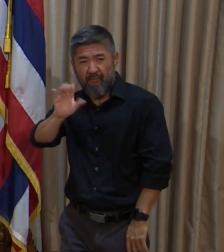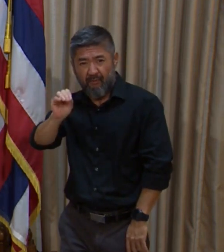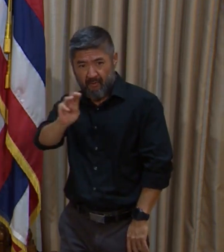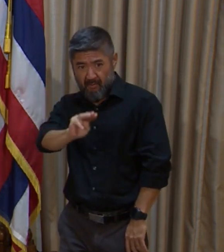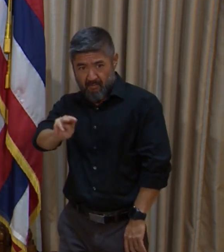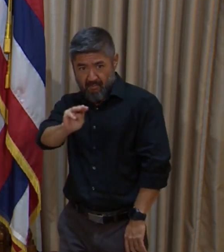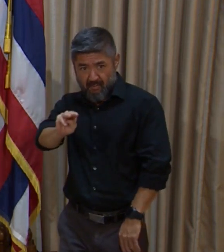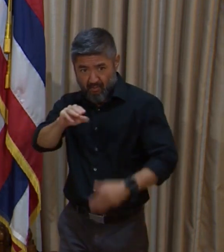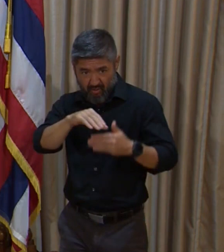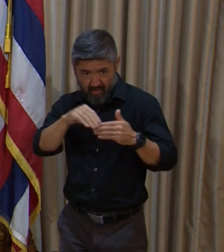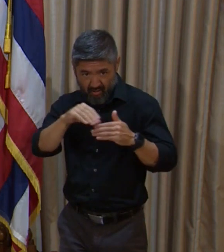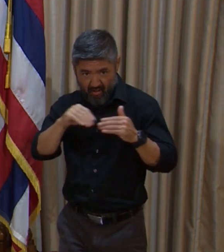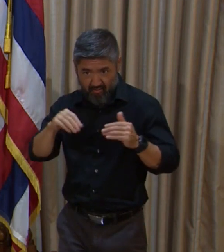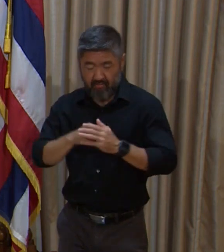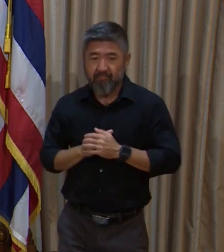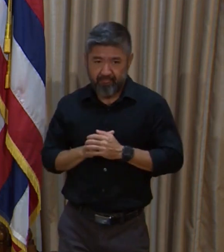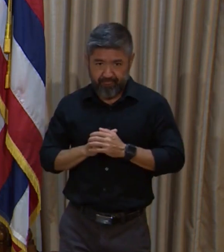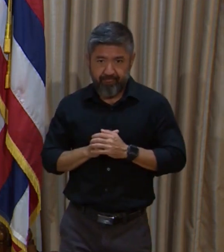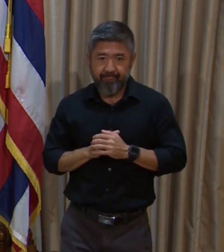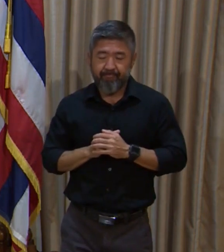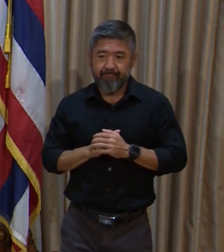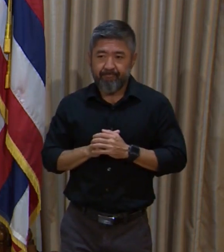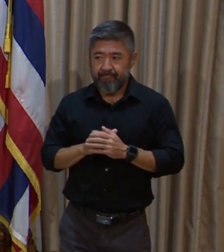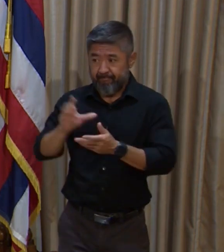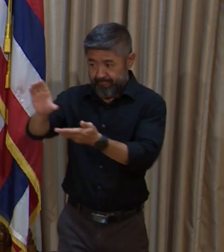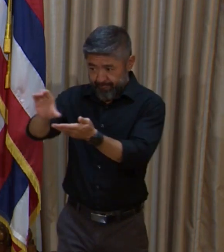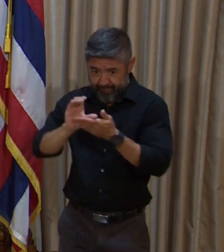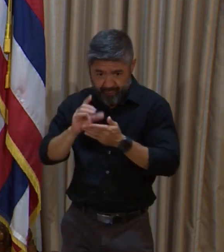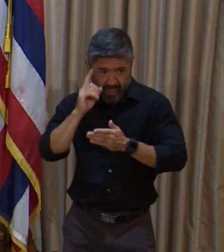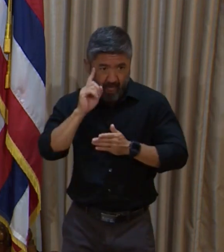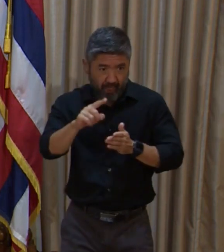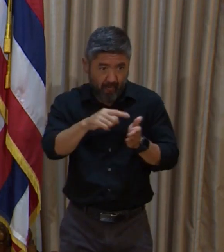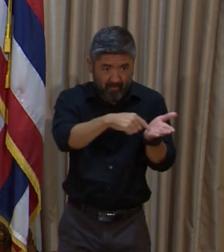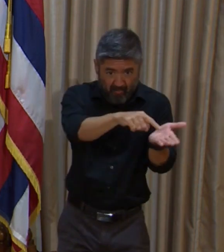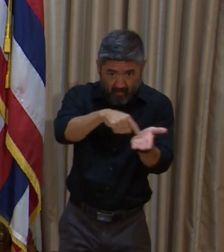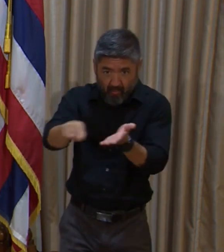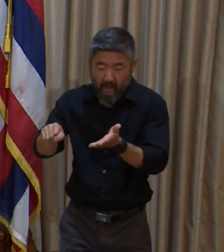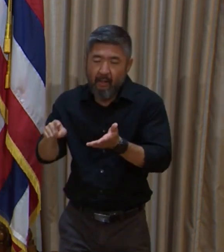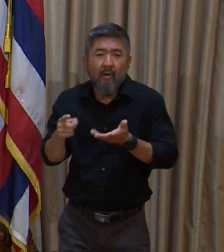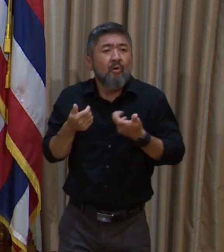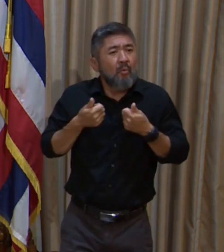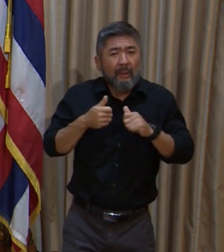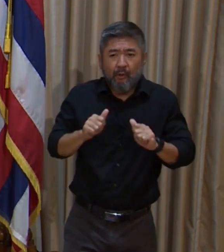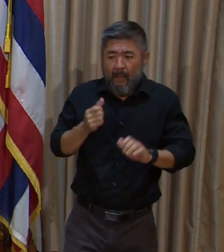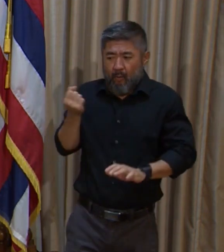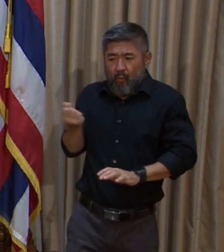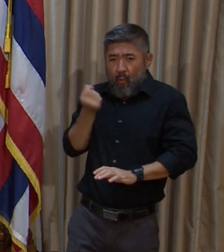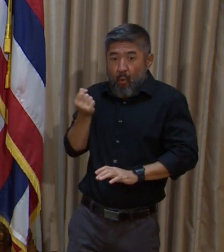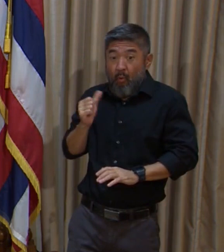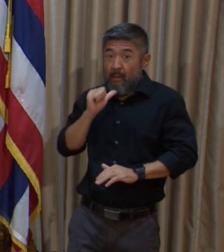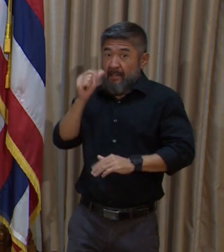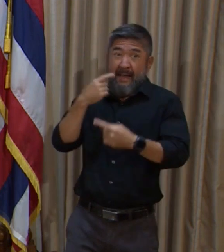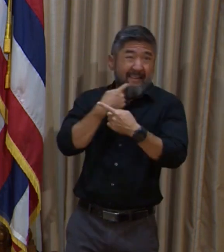could continue to delay the furlough as long as possible.